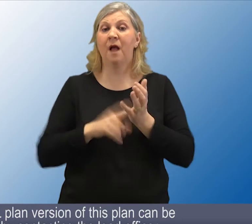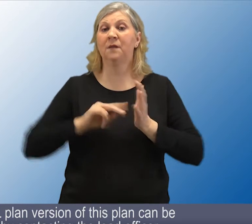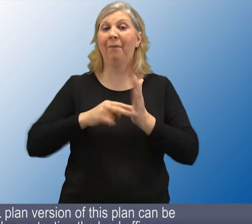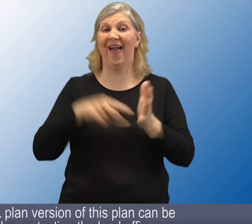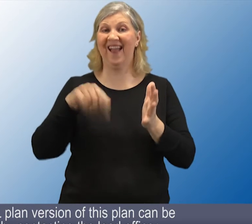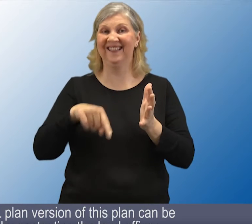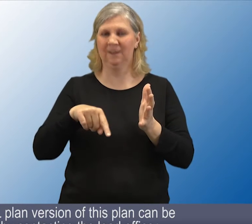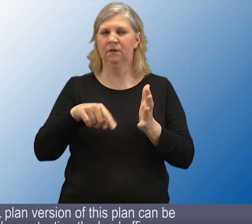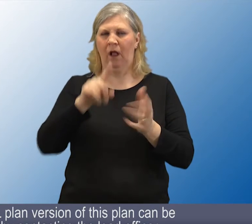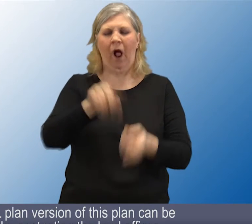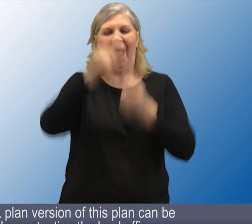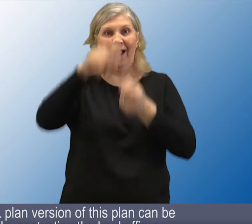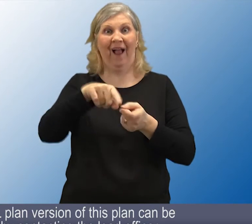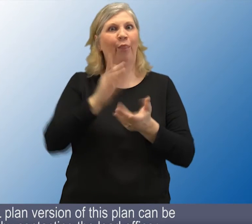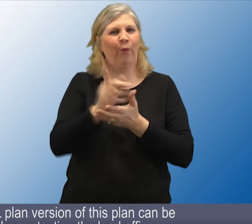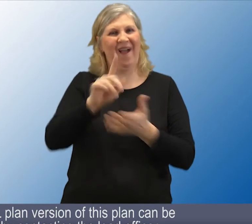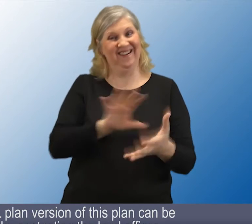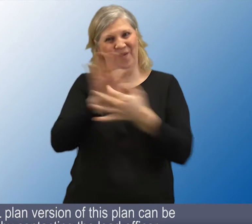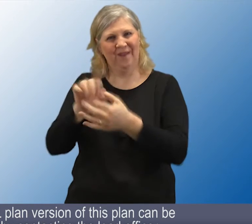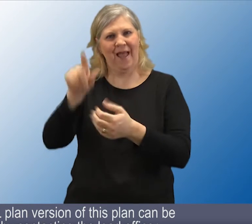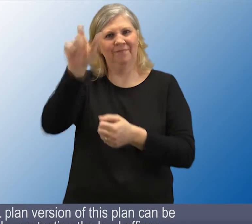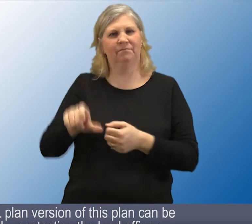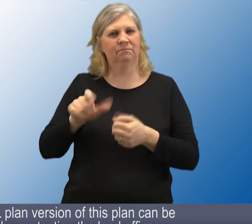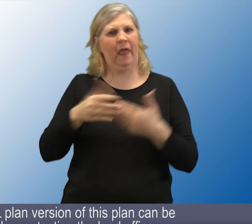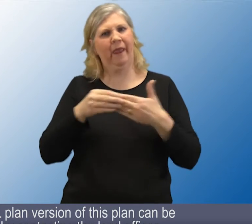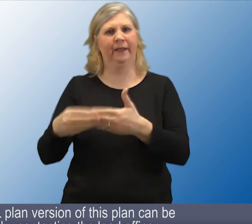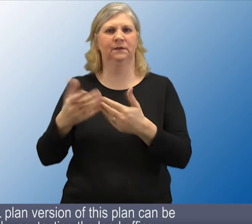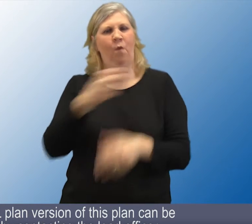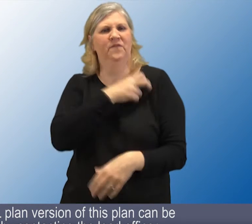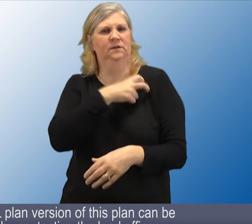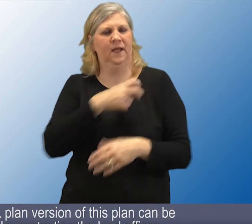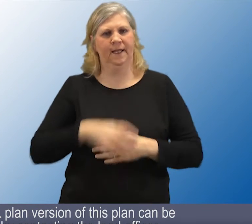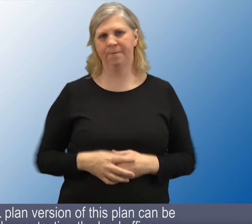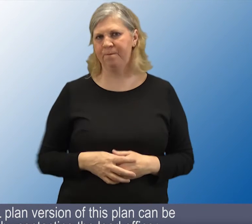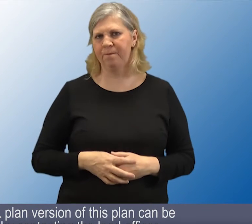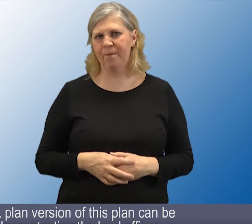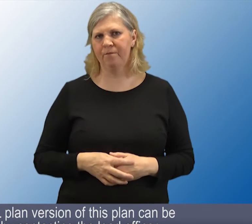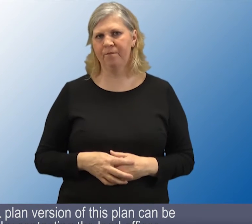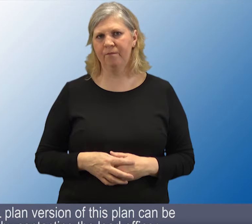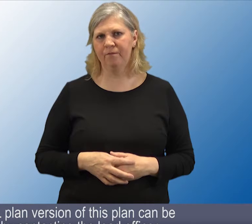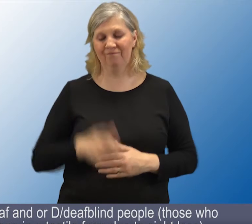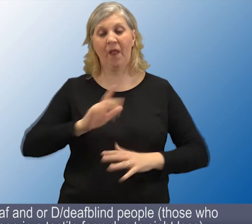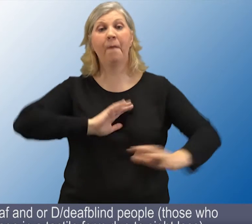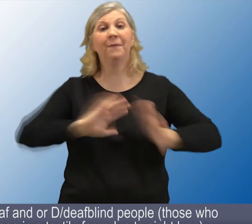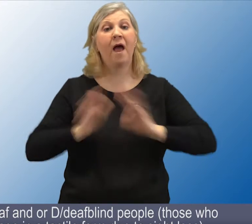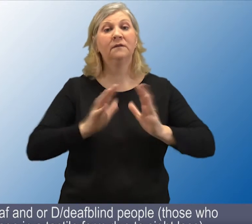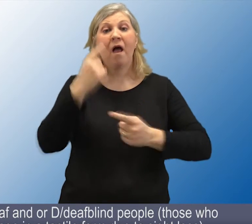The BSL version of this plan can be obtained by contacting the lead officer. When we refer to